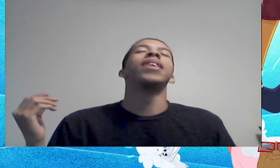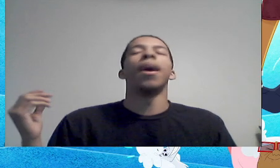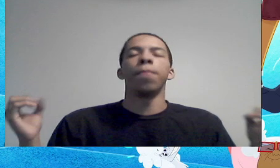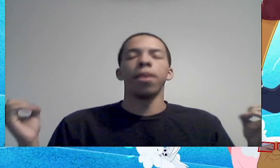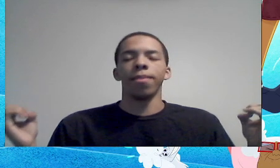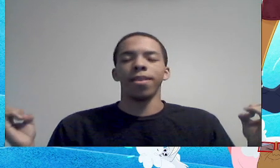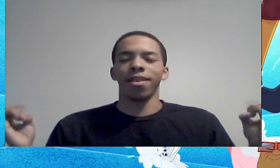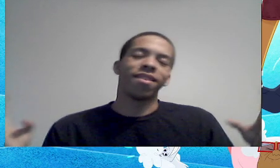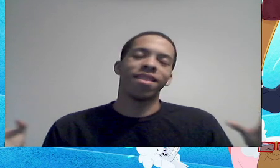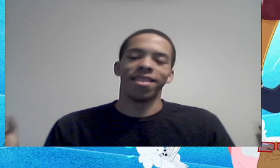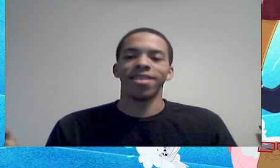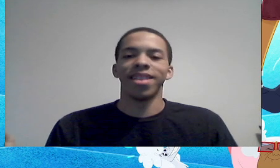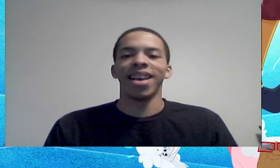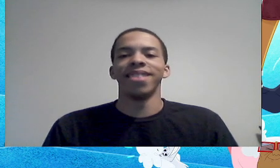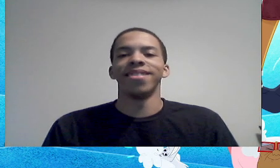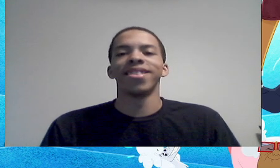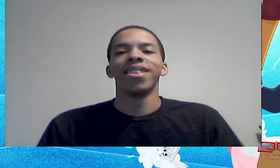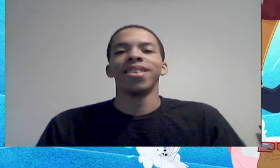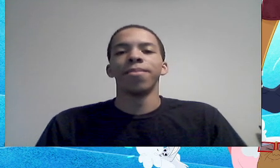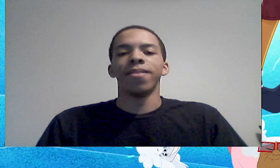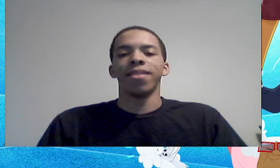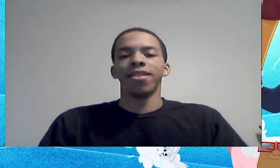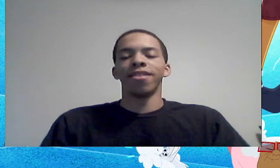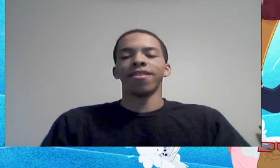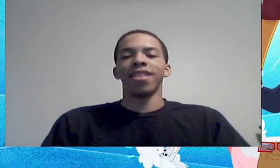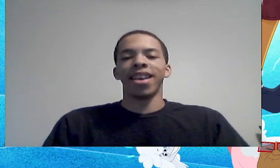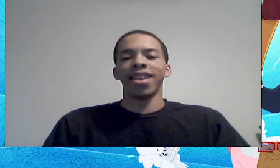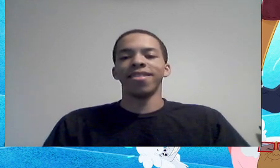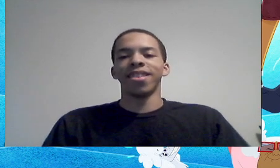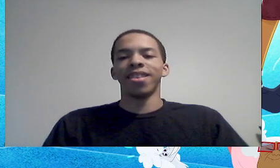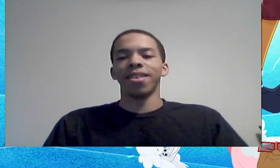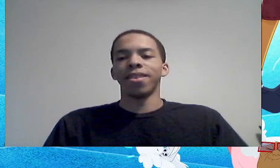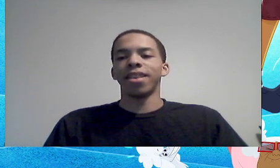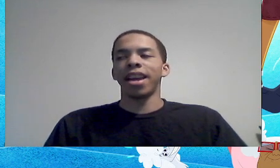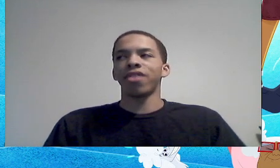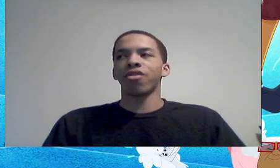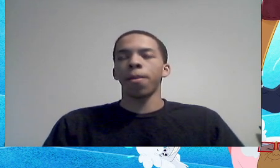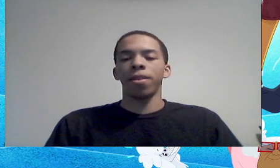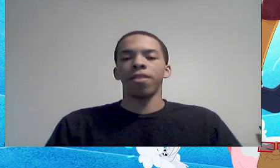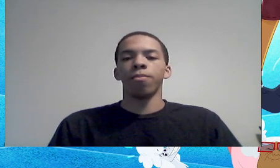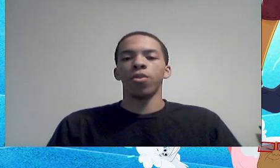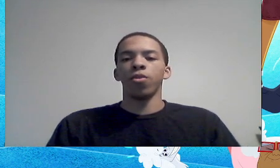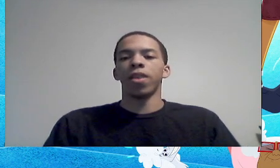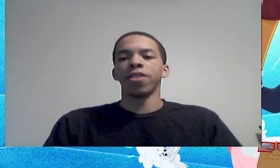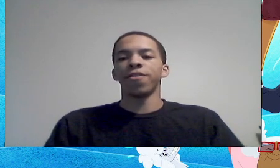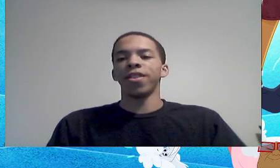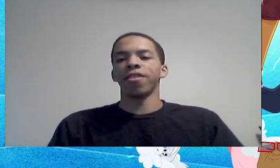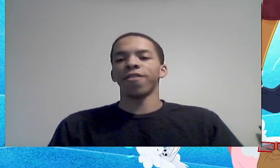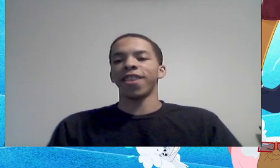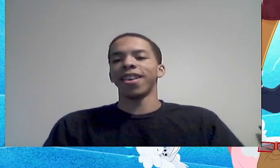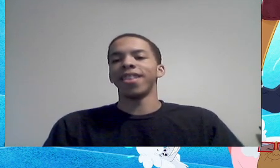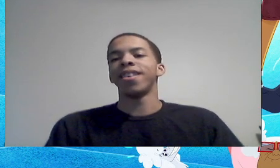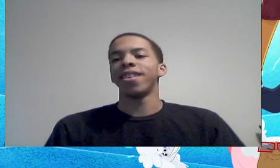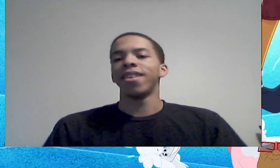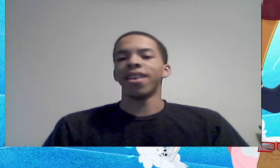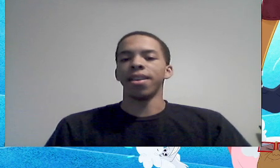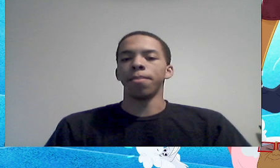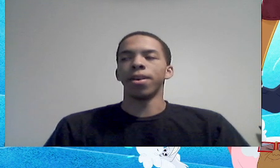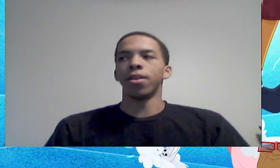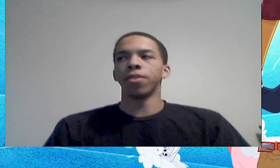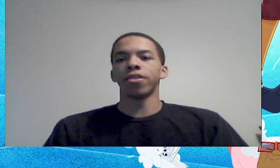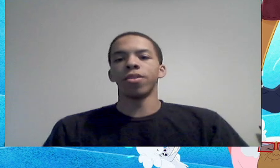how, how BB lands, just lands, uh, a trapeze move on his feet just fine,